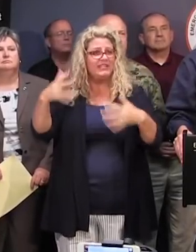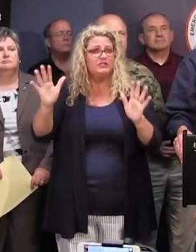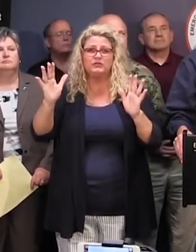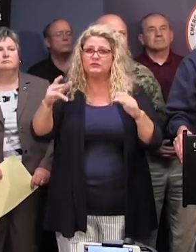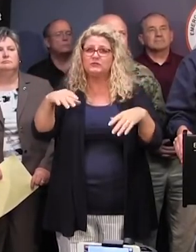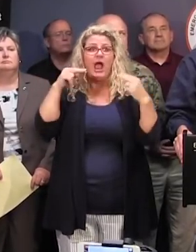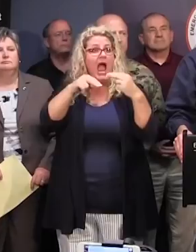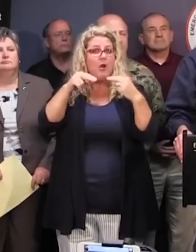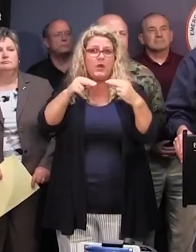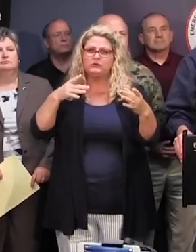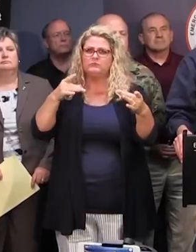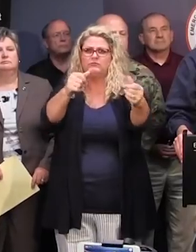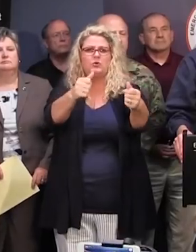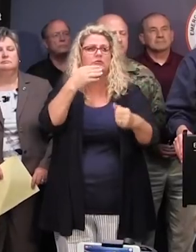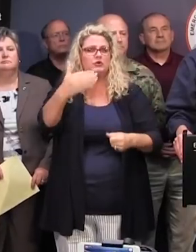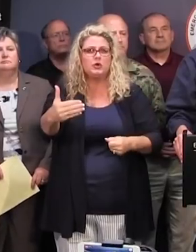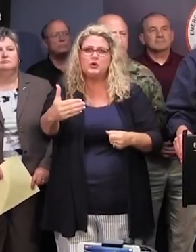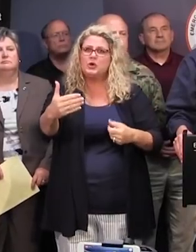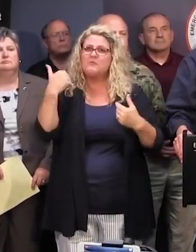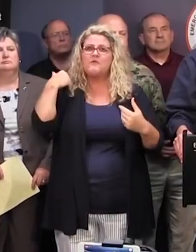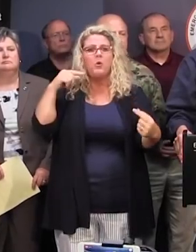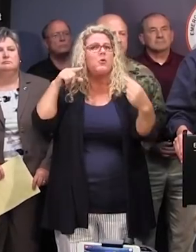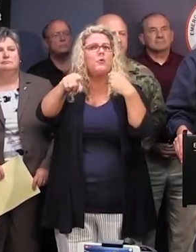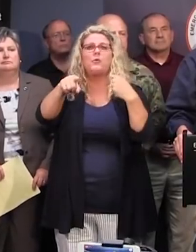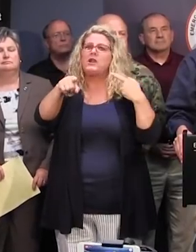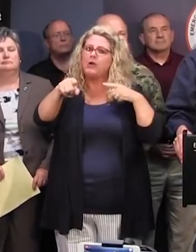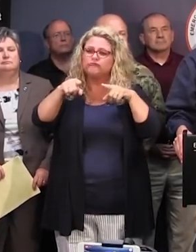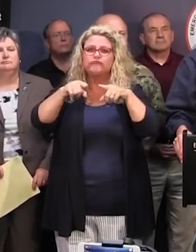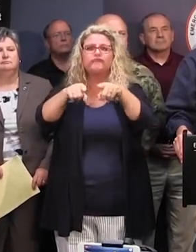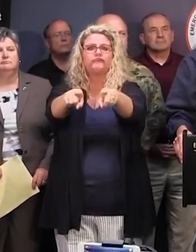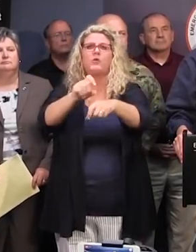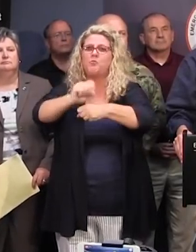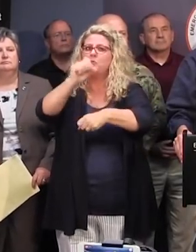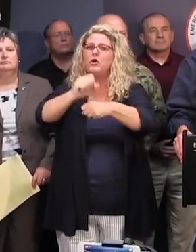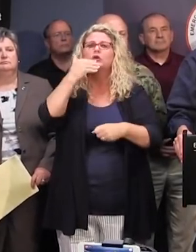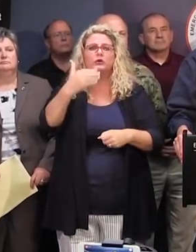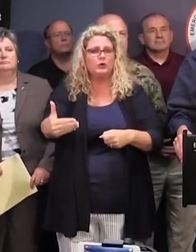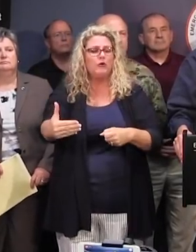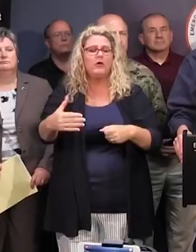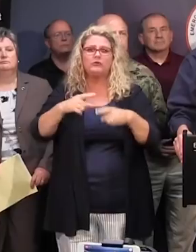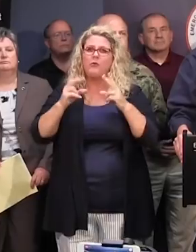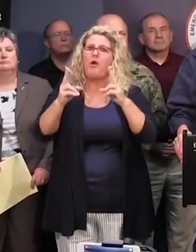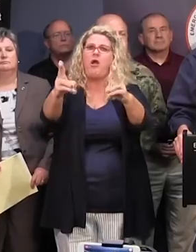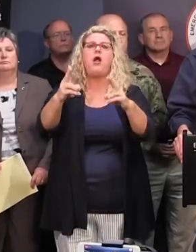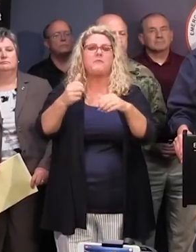are moving smoothly. The lane reversals are working very well, and we're getting people out of harm's way.